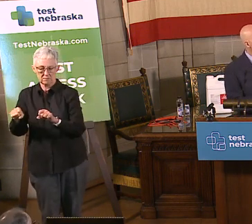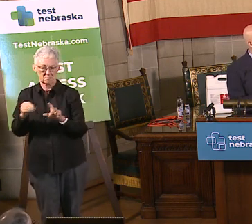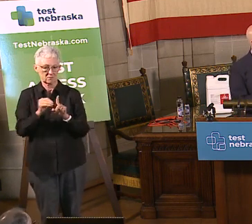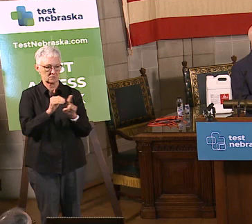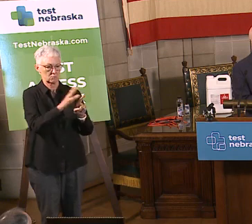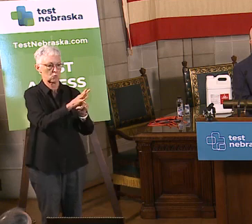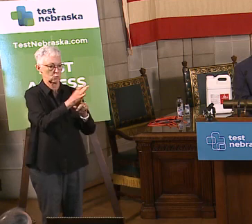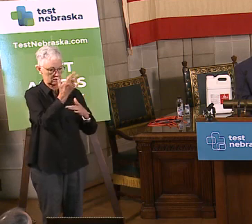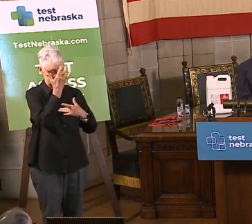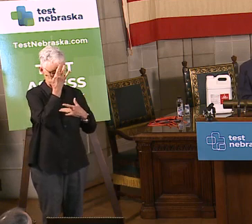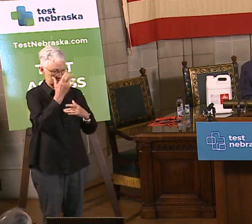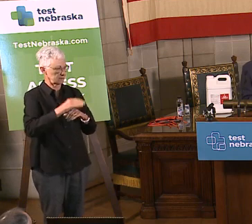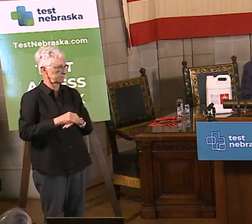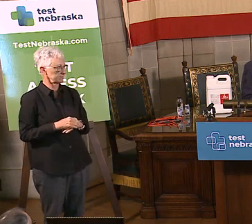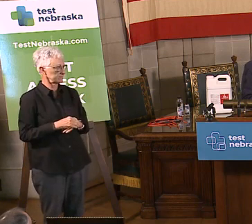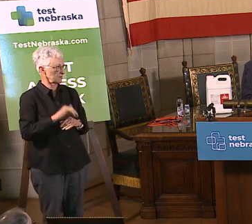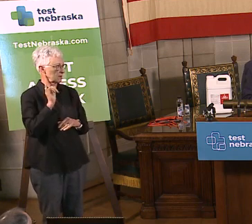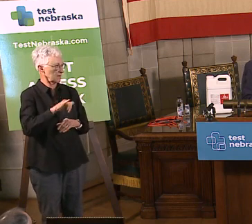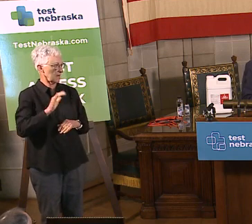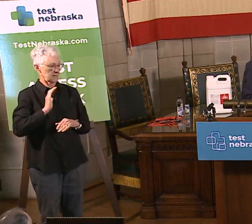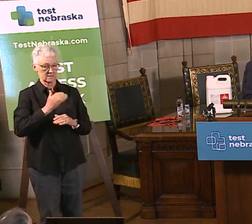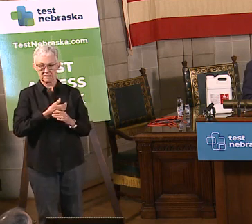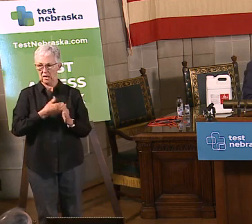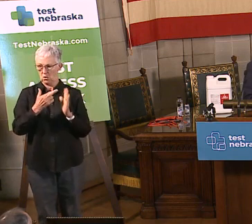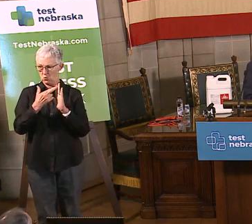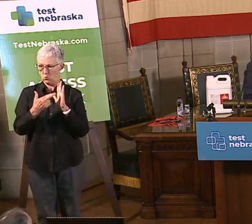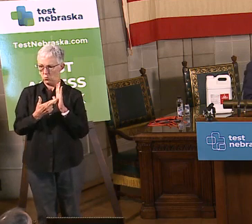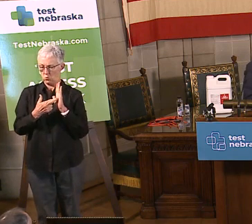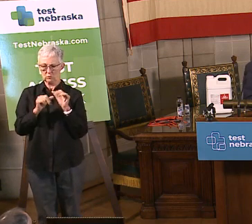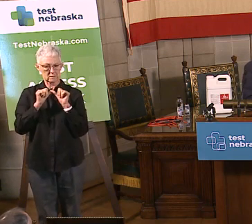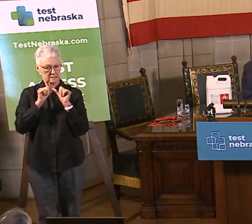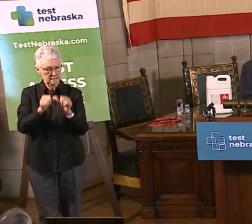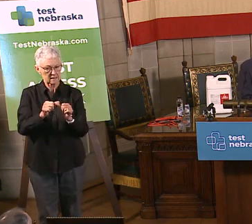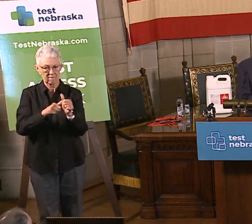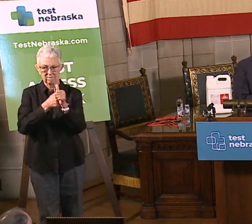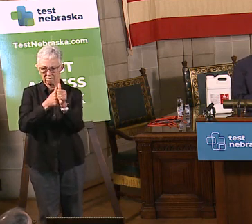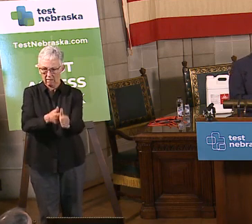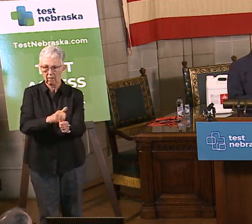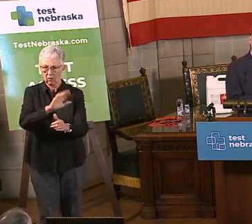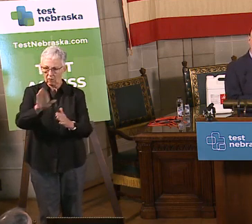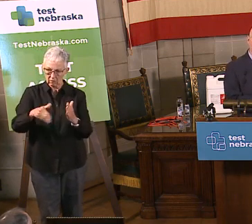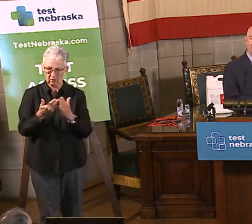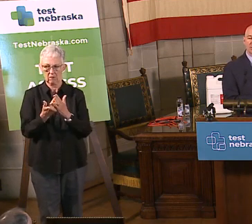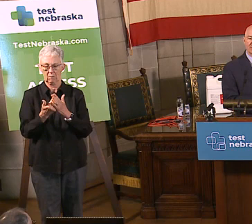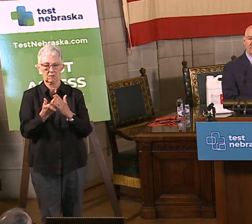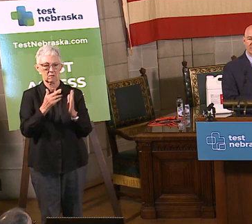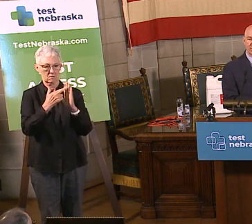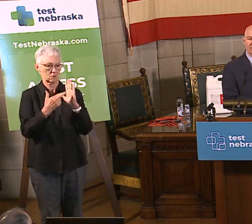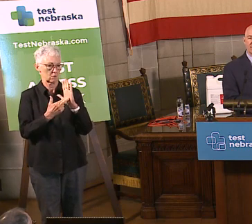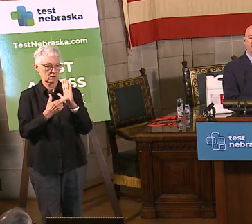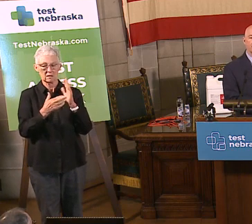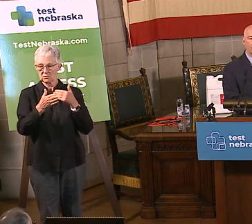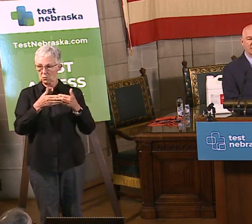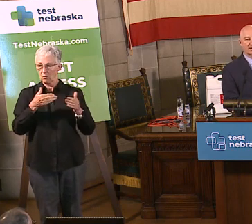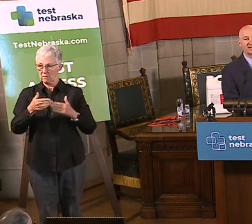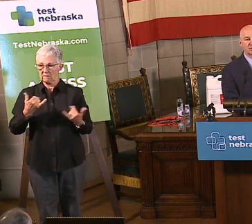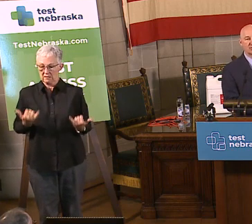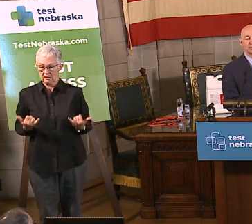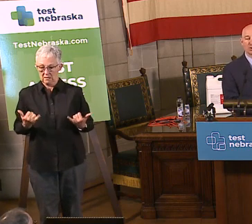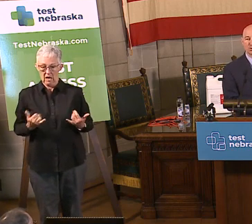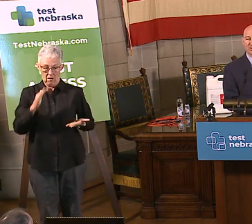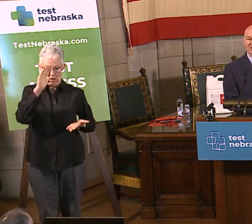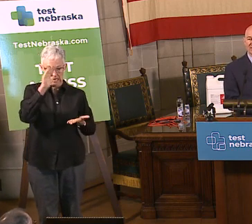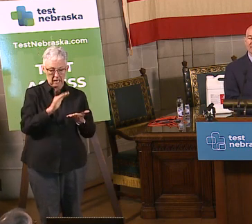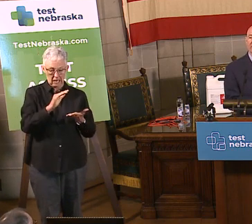people to keep Nebraska healthy, continue to follow these. Even as we're doing loosening restrictions, we're going to